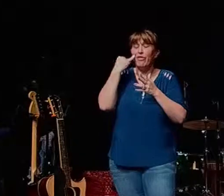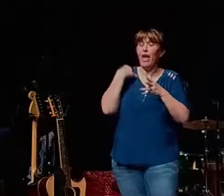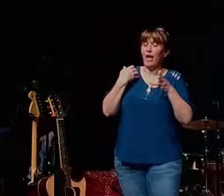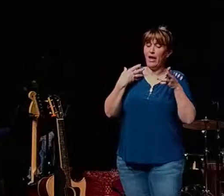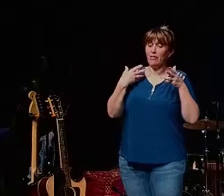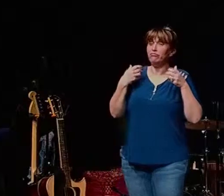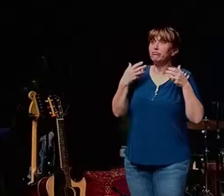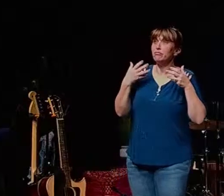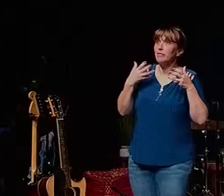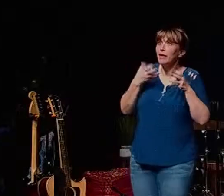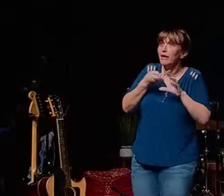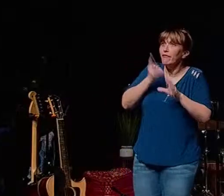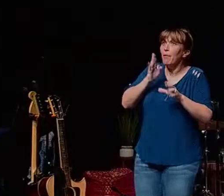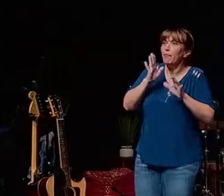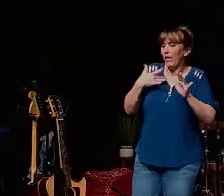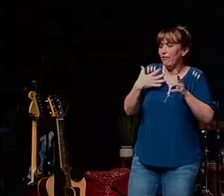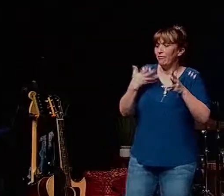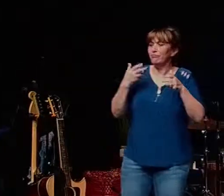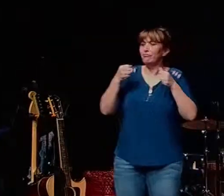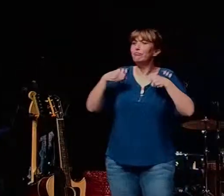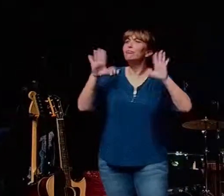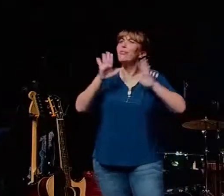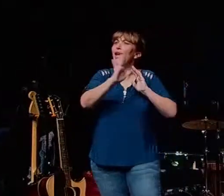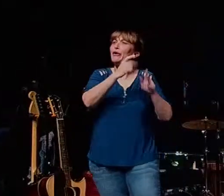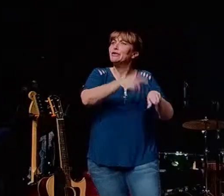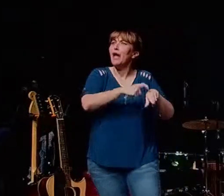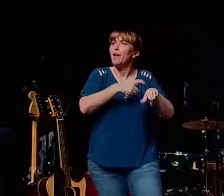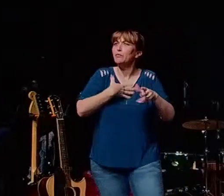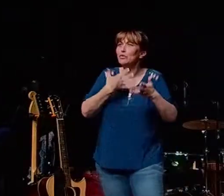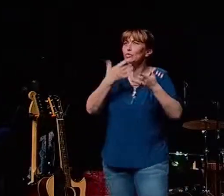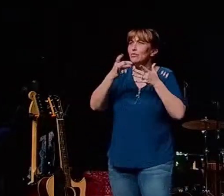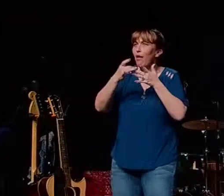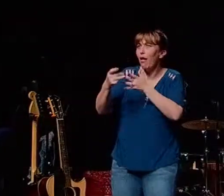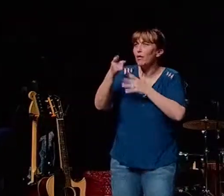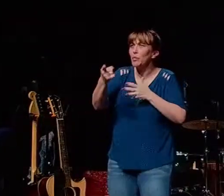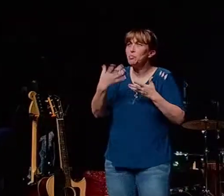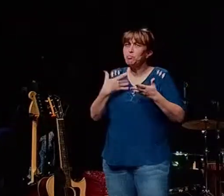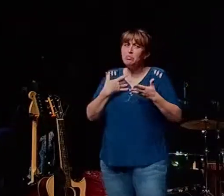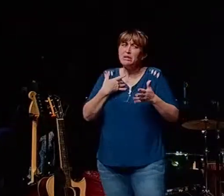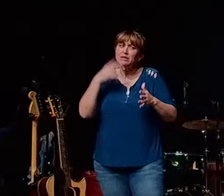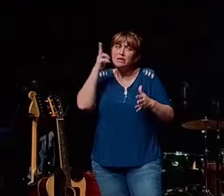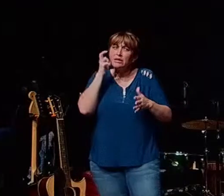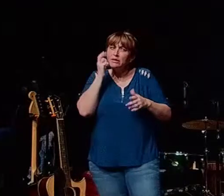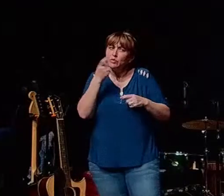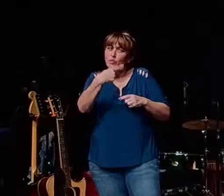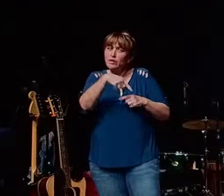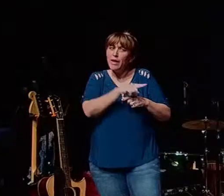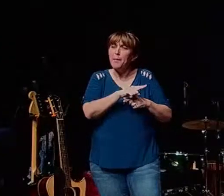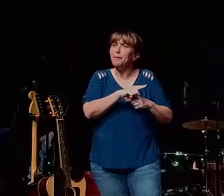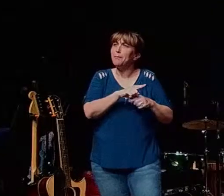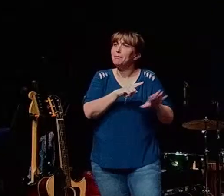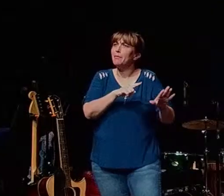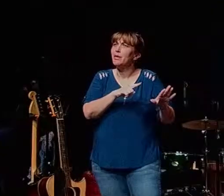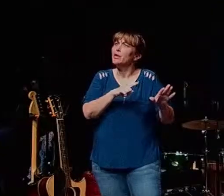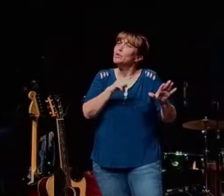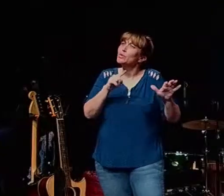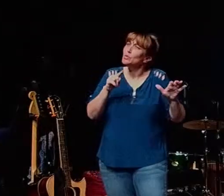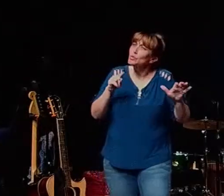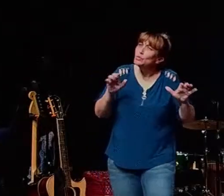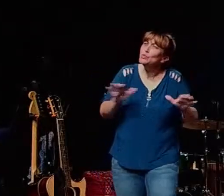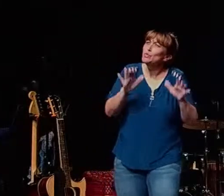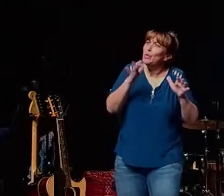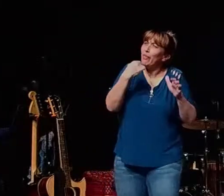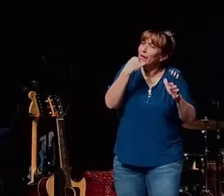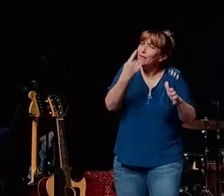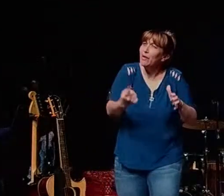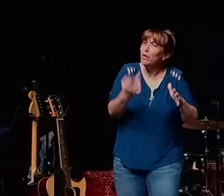lives please listen to them please listen to them and do as you're told and i don't say that in a in a mean way